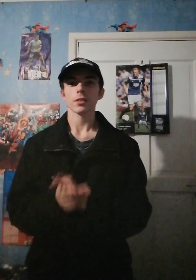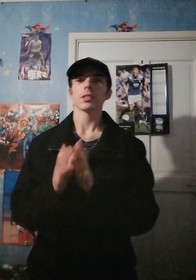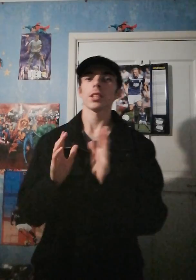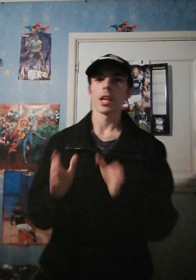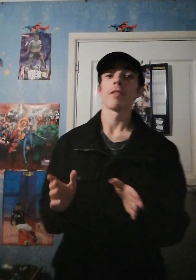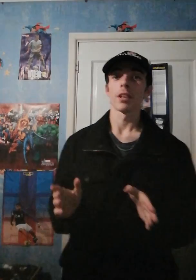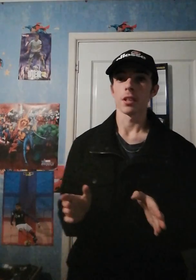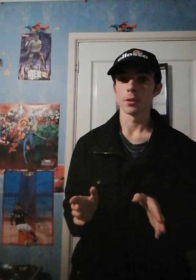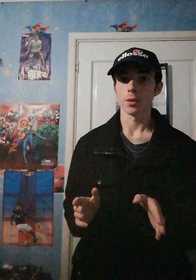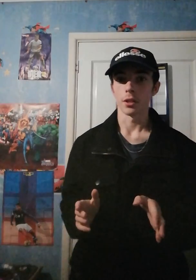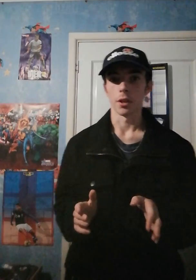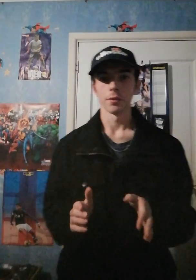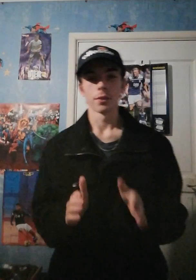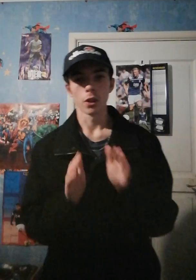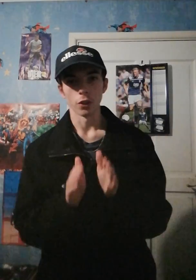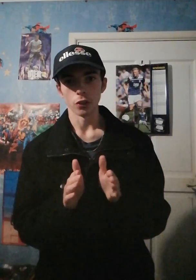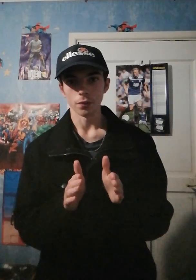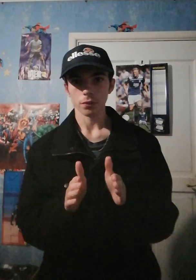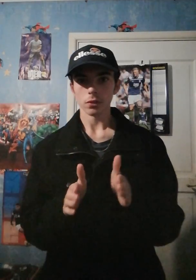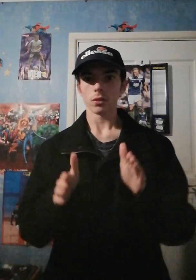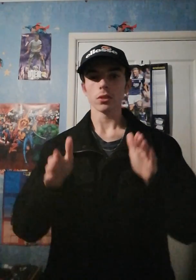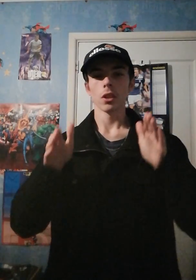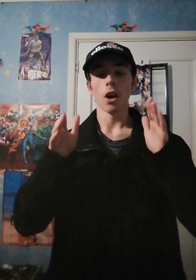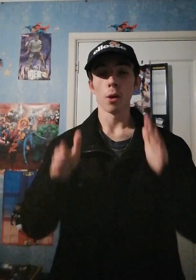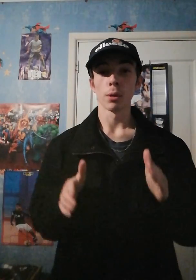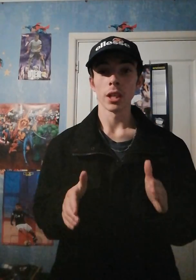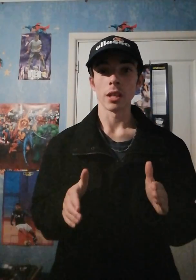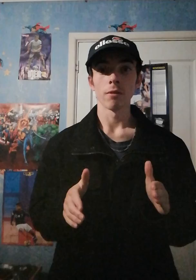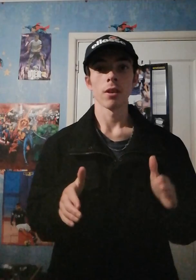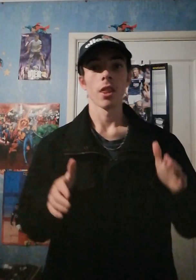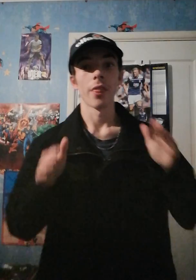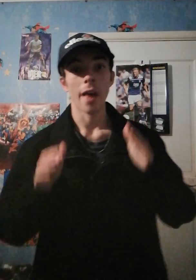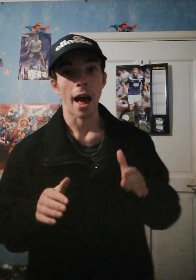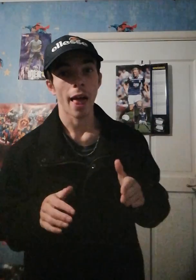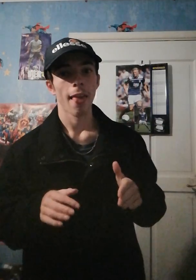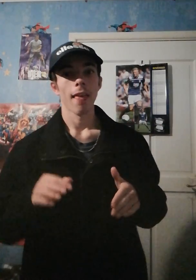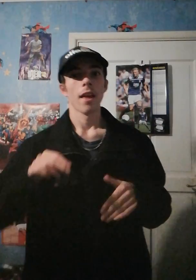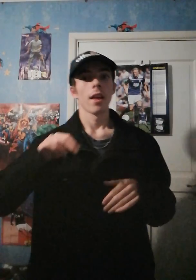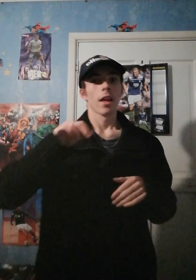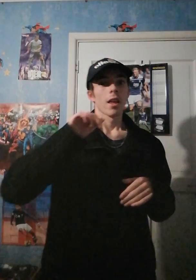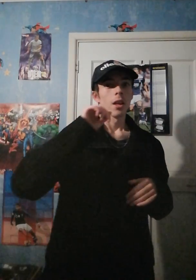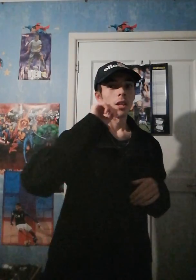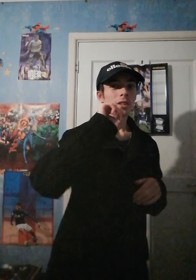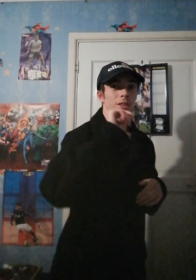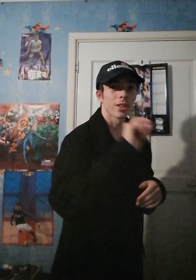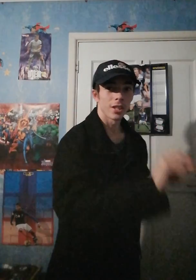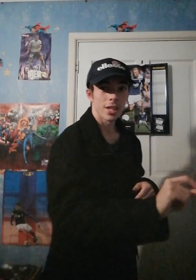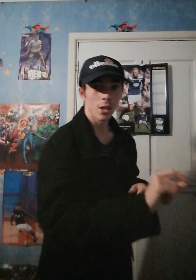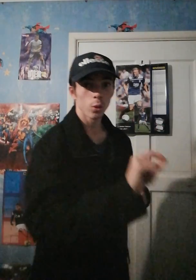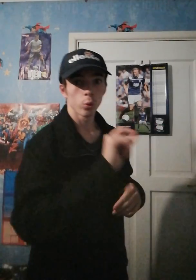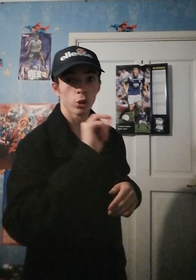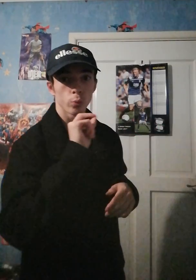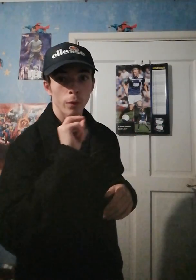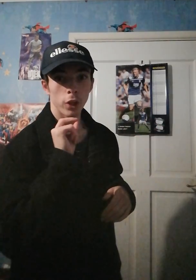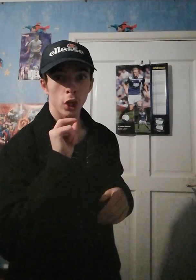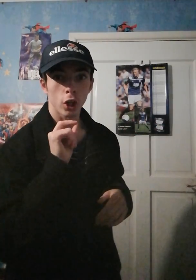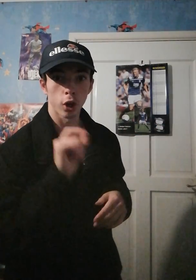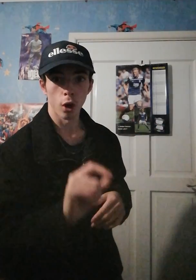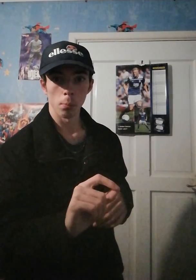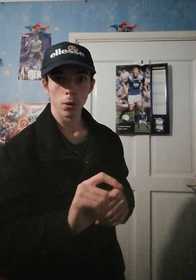If it goes through, because I believe that the deal with the club